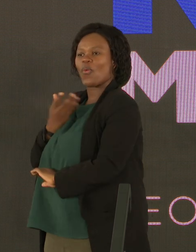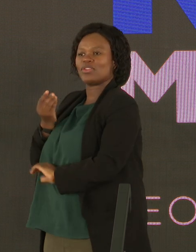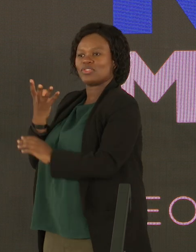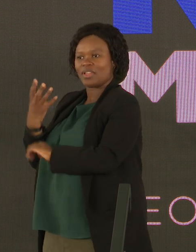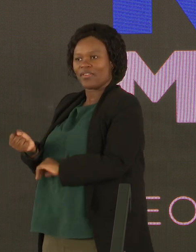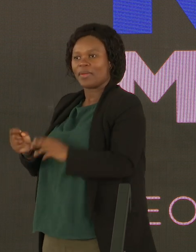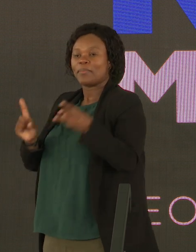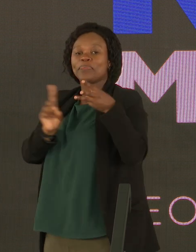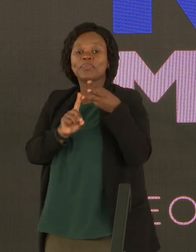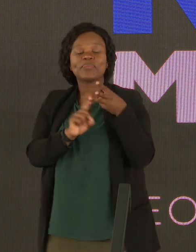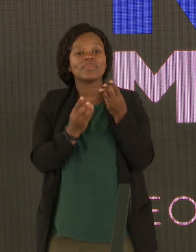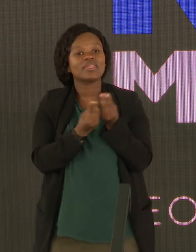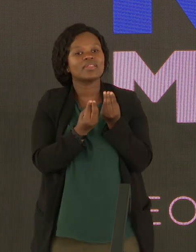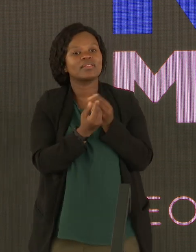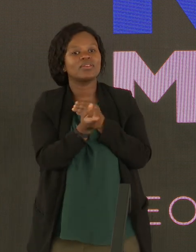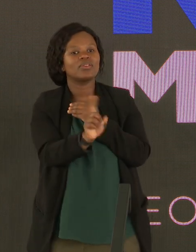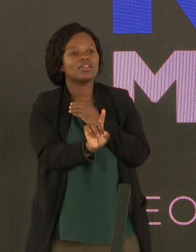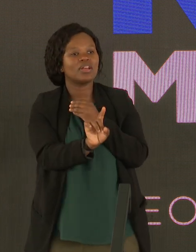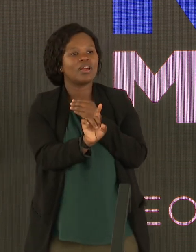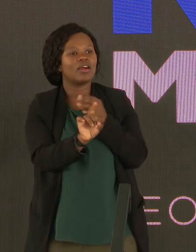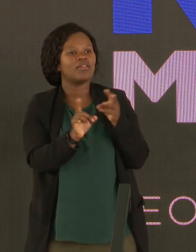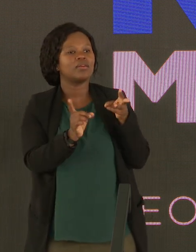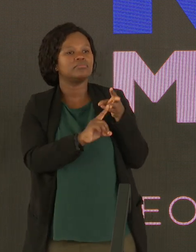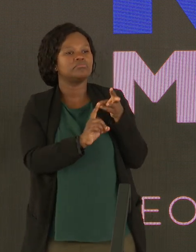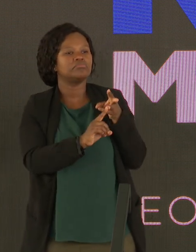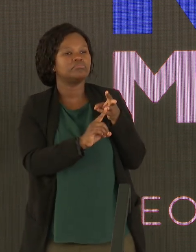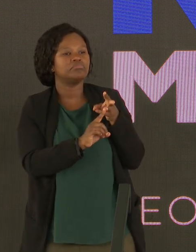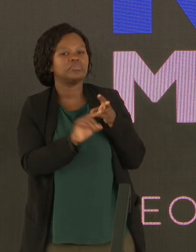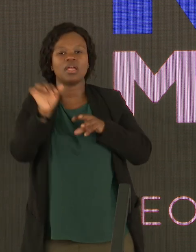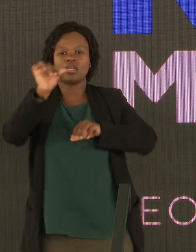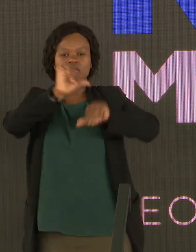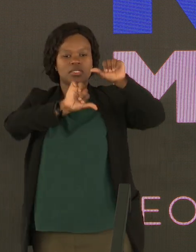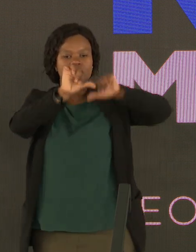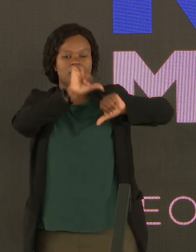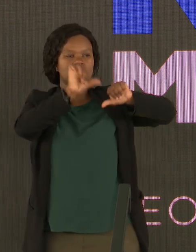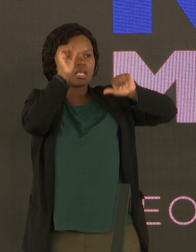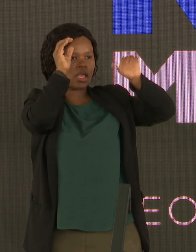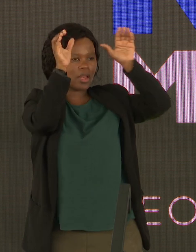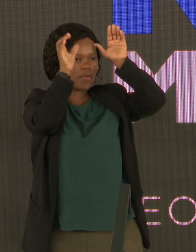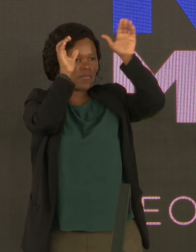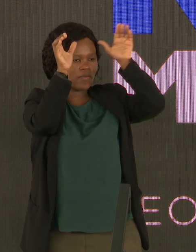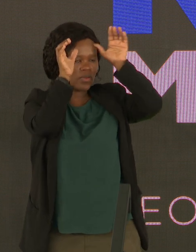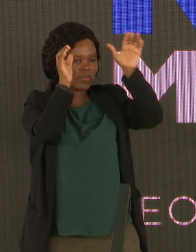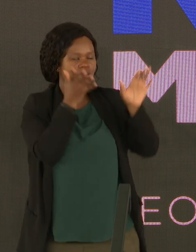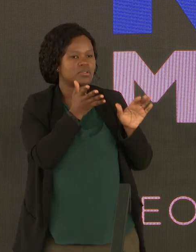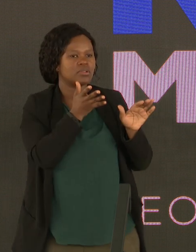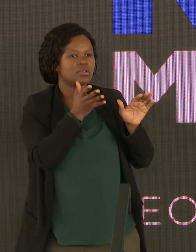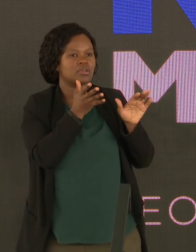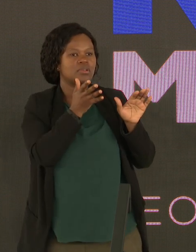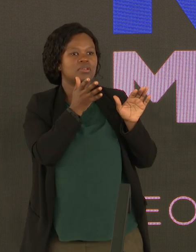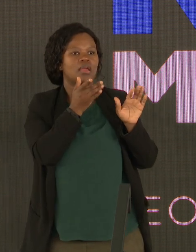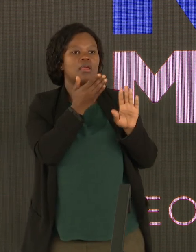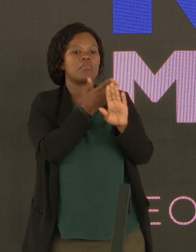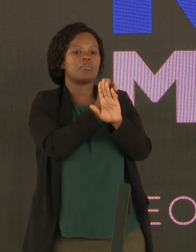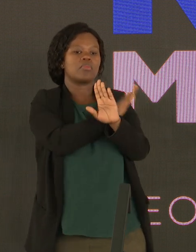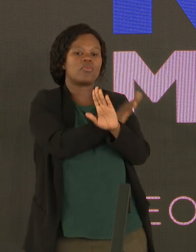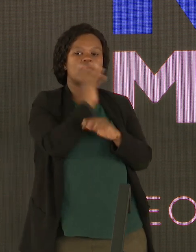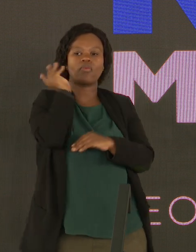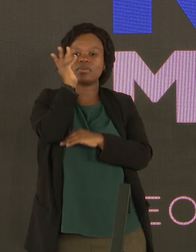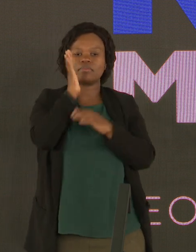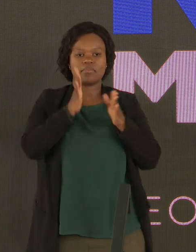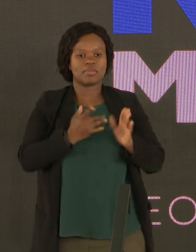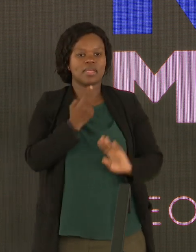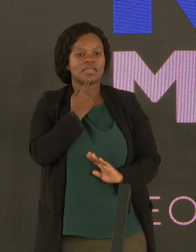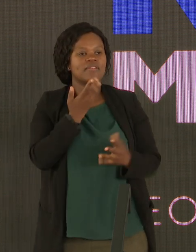Another point, as well, that was considered was the point of science and innovation, which my predecessor speaker spoke about.